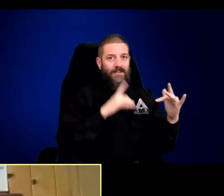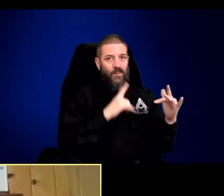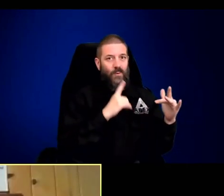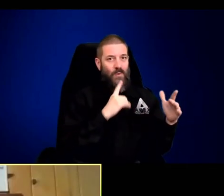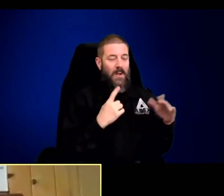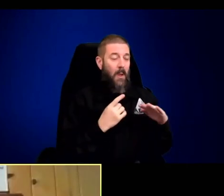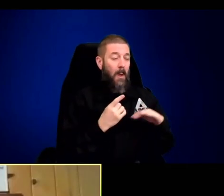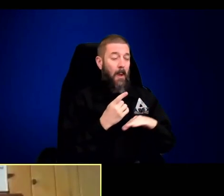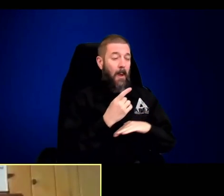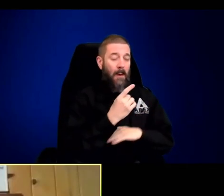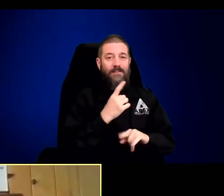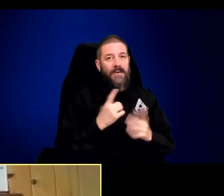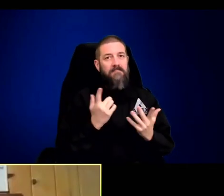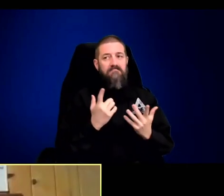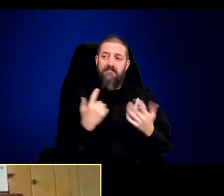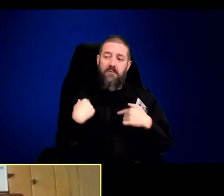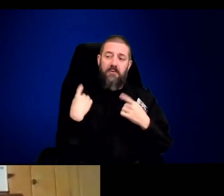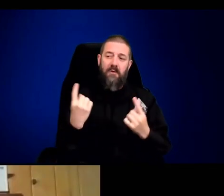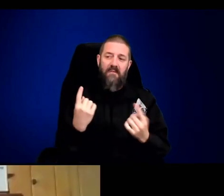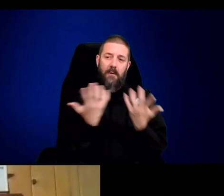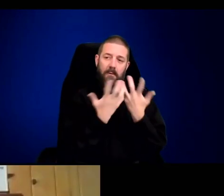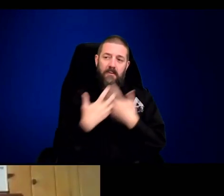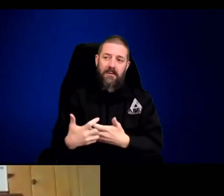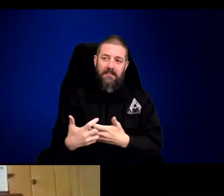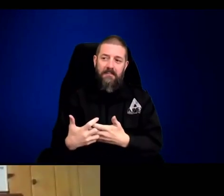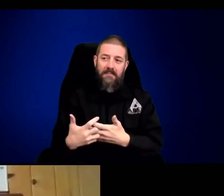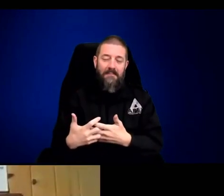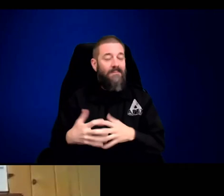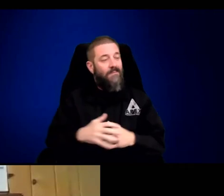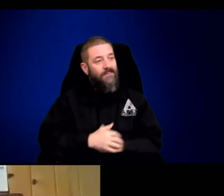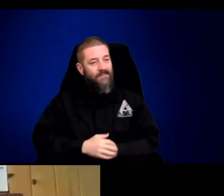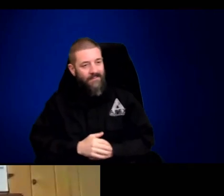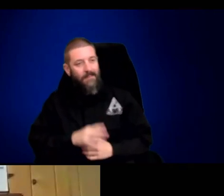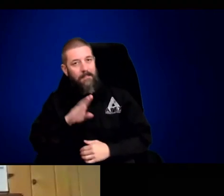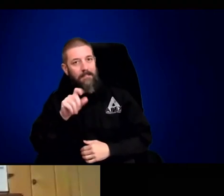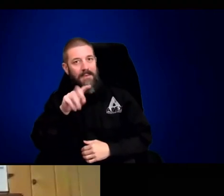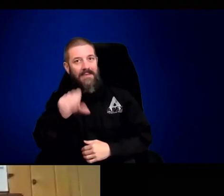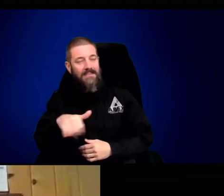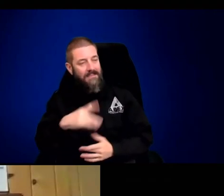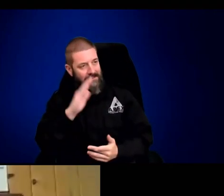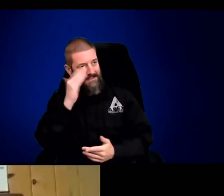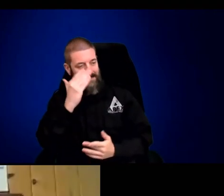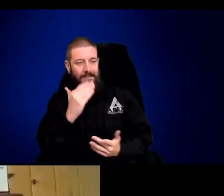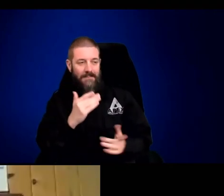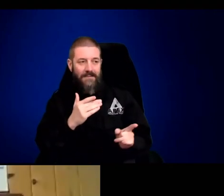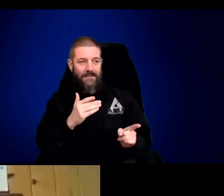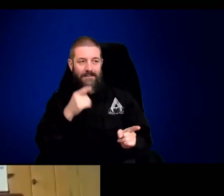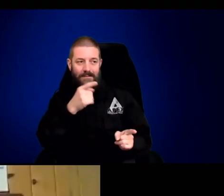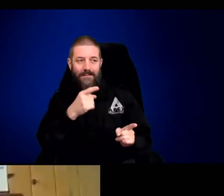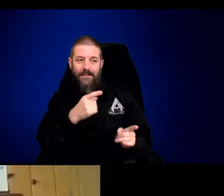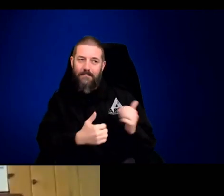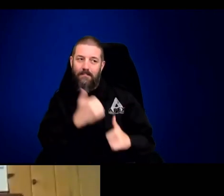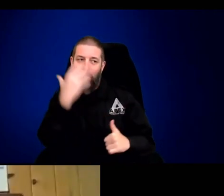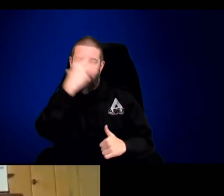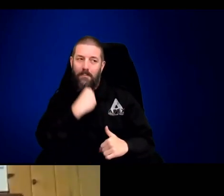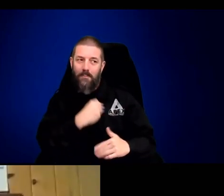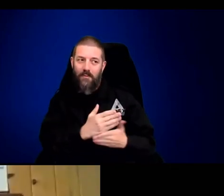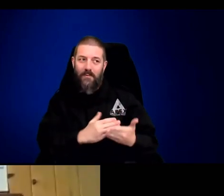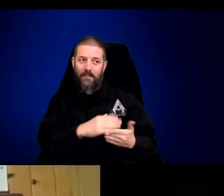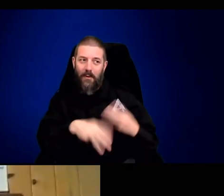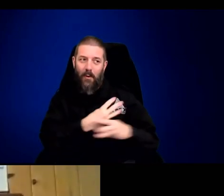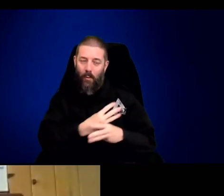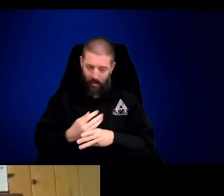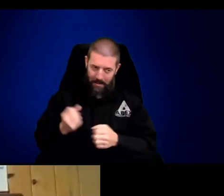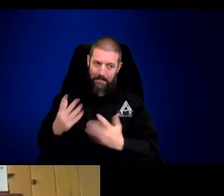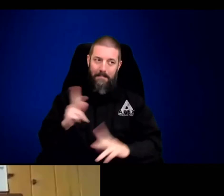out here. It's pretty close to the end of the world, but so far it's working okay. Well, I think for most people, they would say it's the most